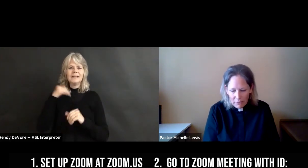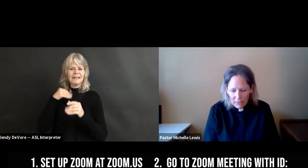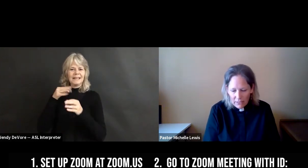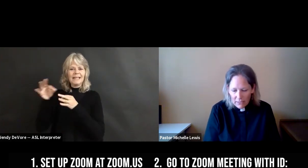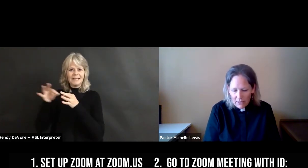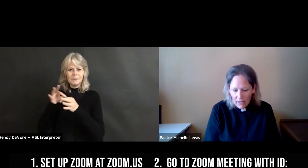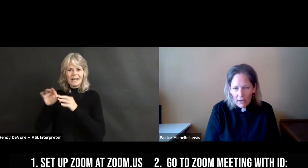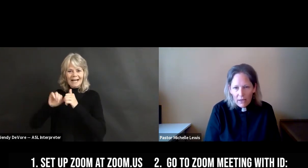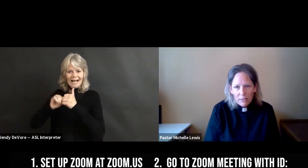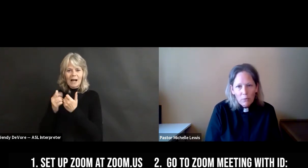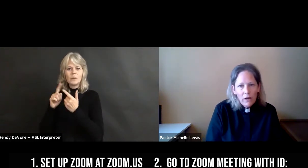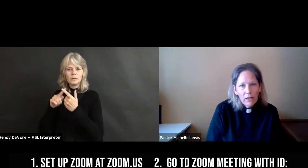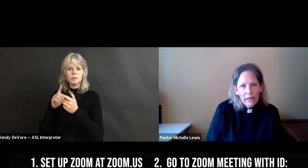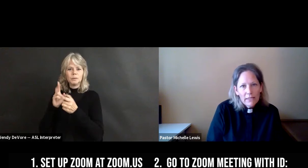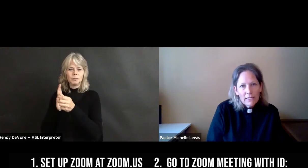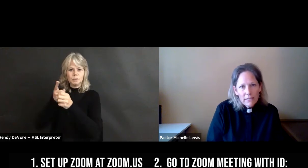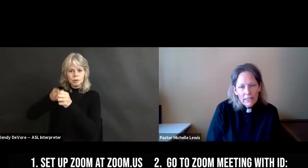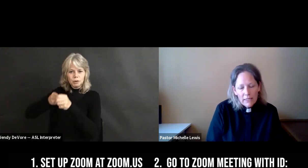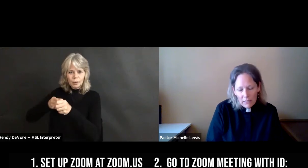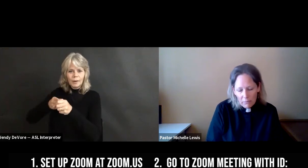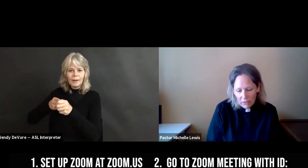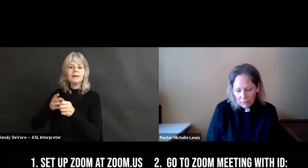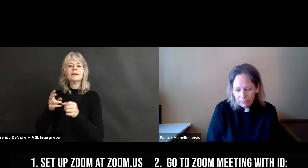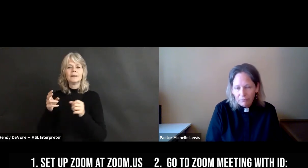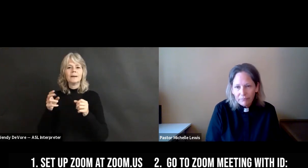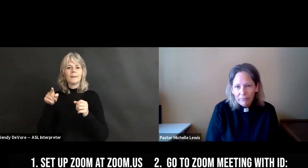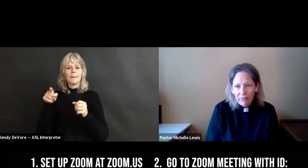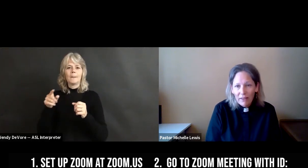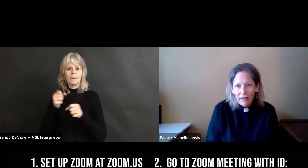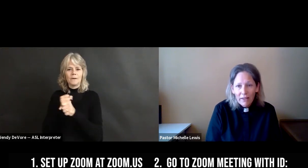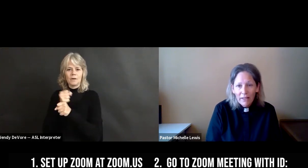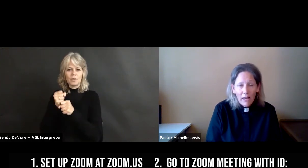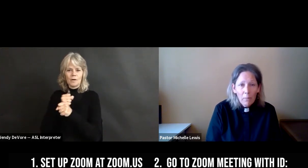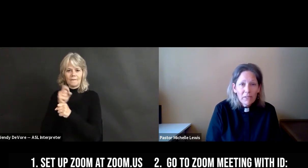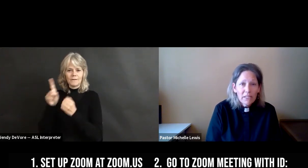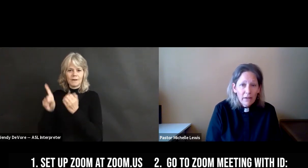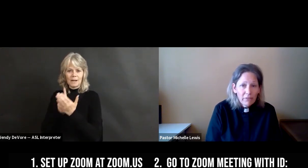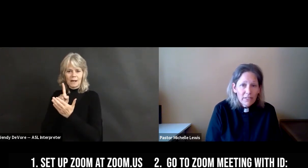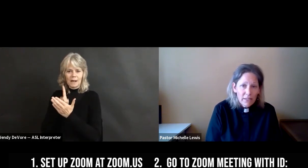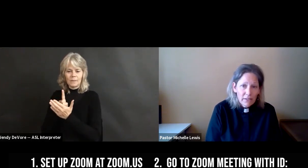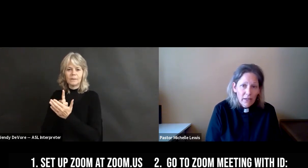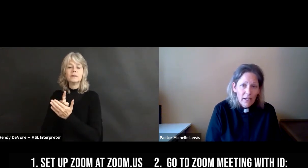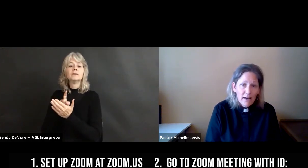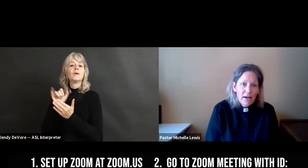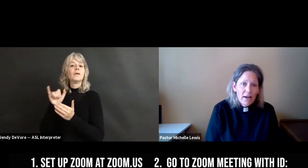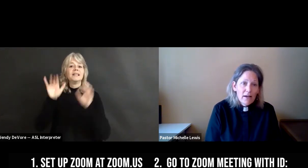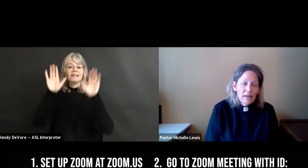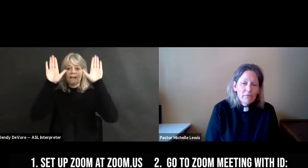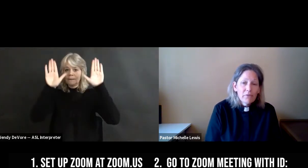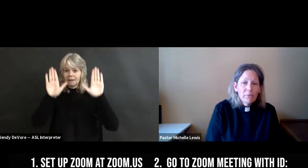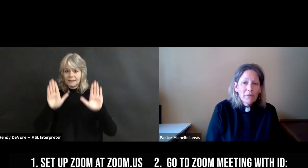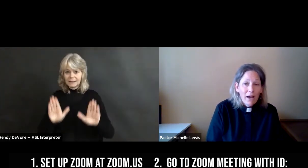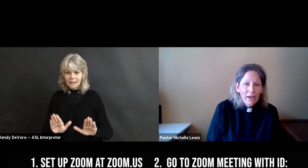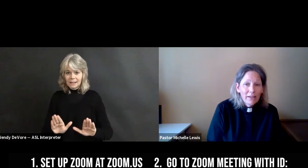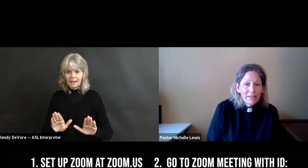as well as in the email. And that happens every Sunday from 9 until